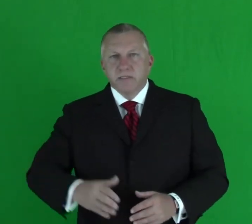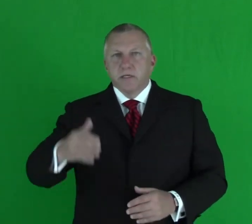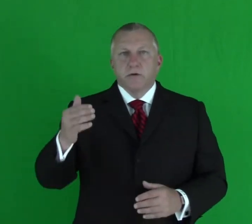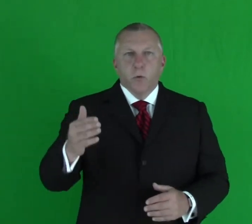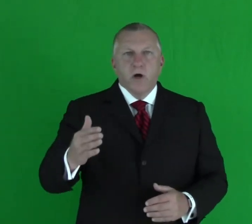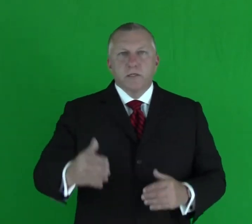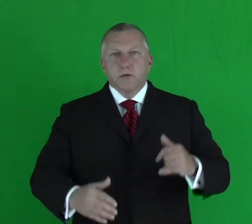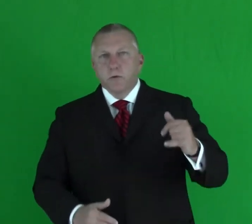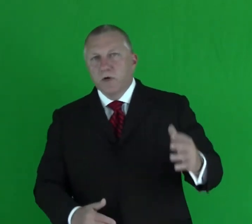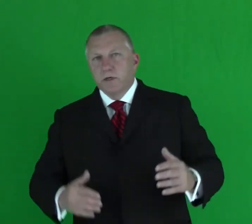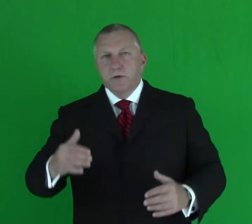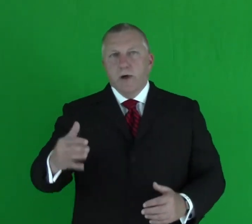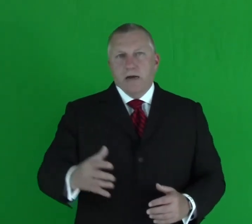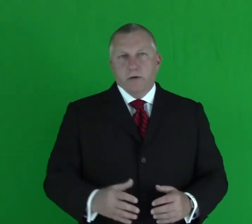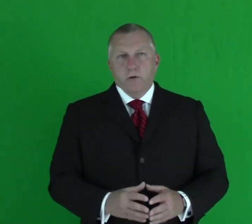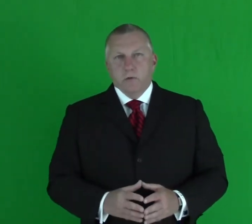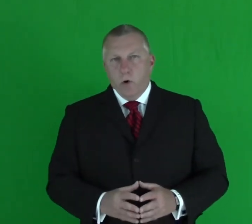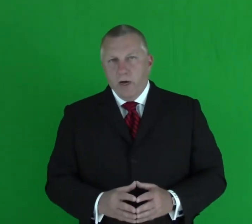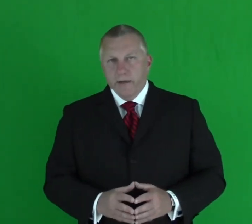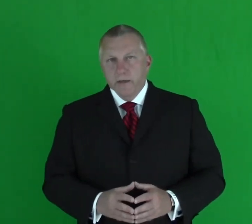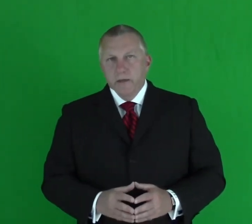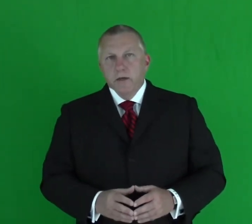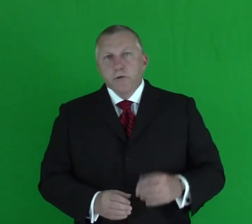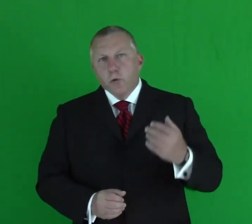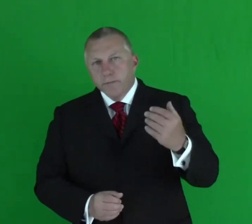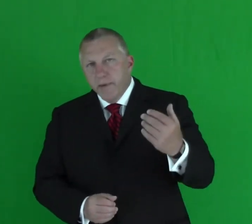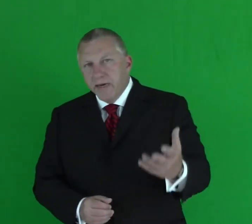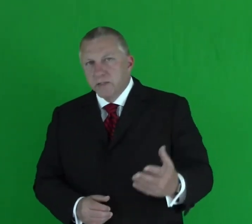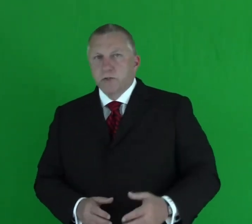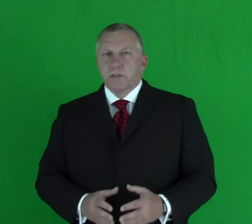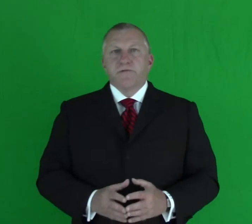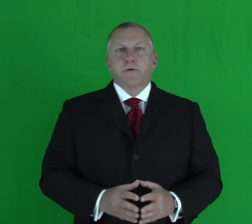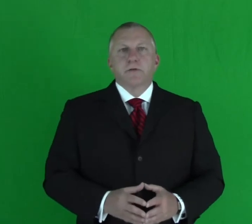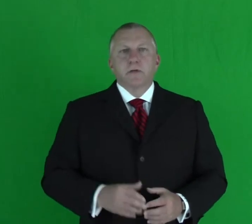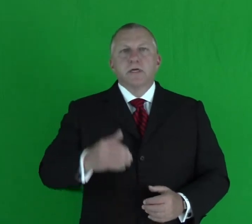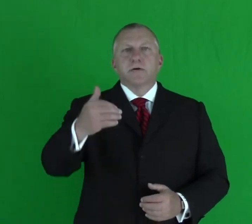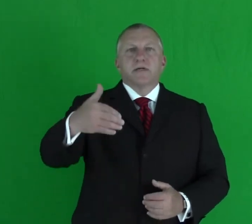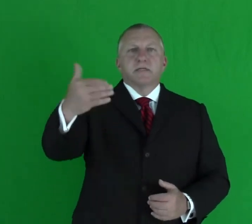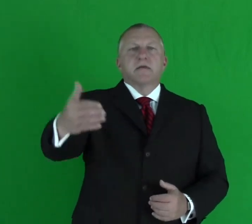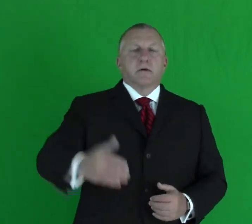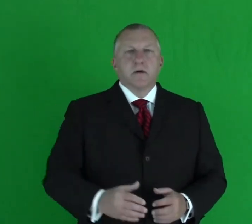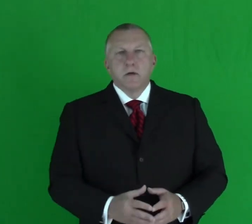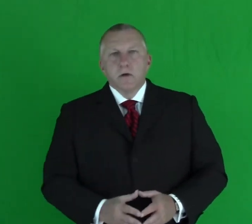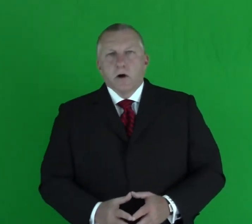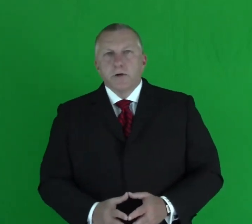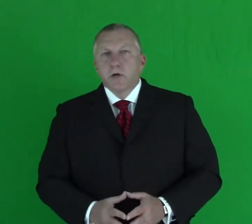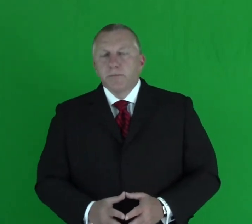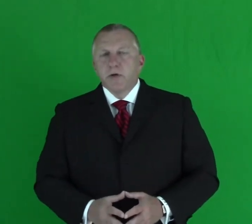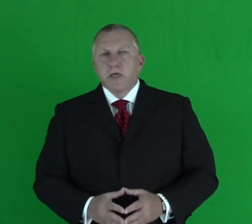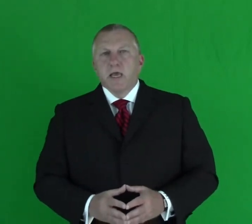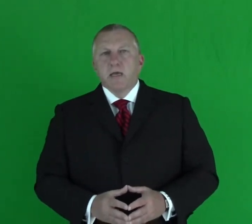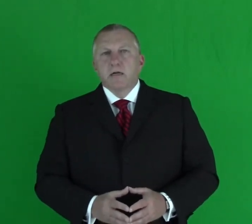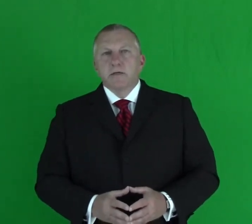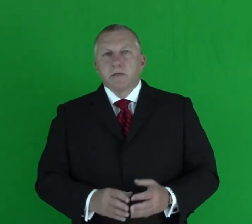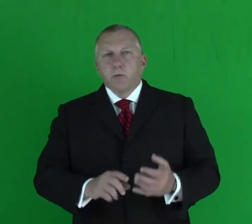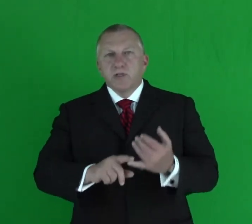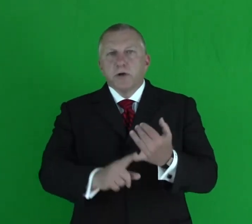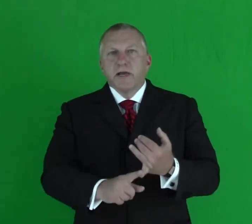and buts, they know what to do, when to do, how to do, and why. Your managers, if you're the leader and dealer, are you communicating clearly what their